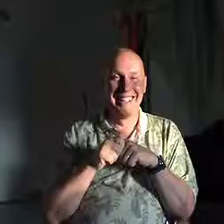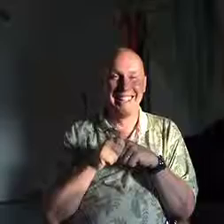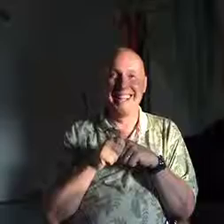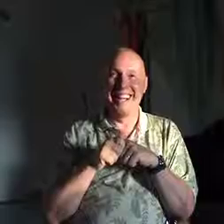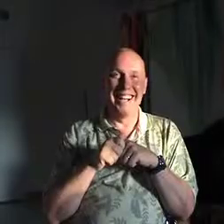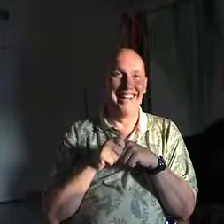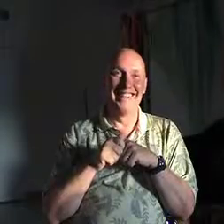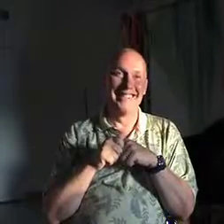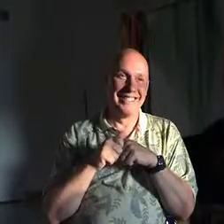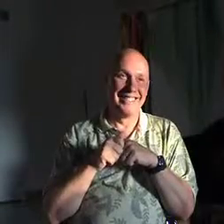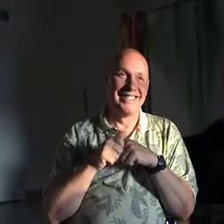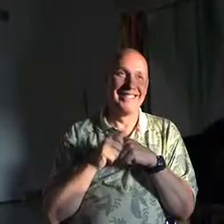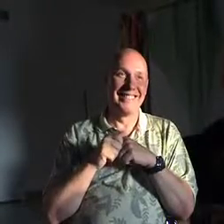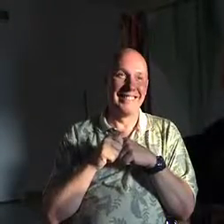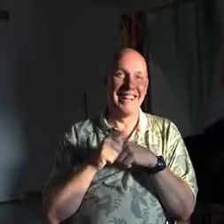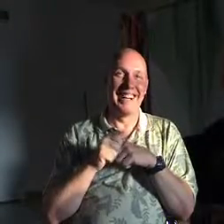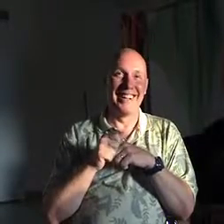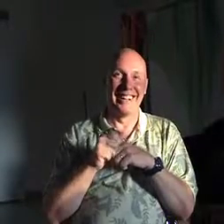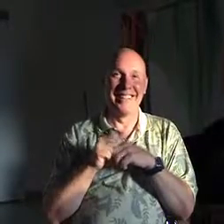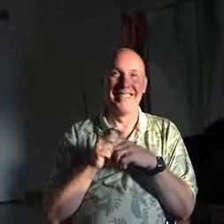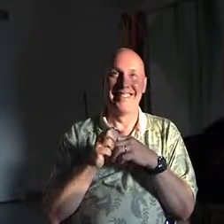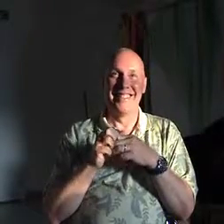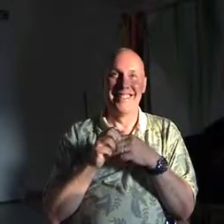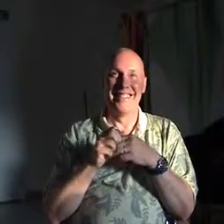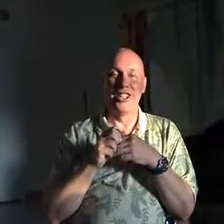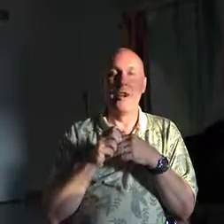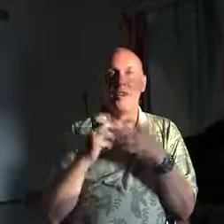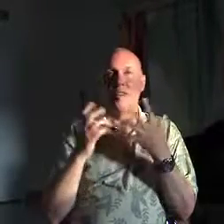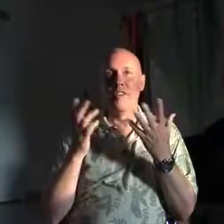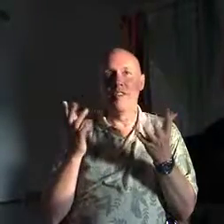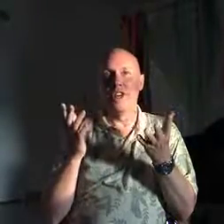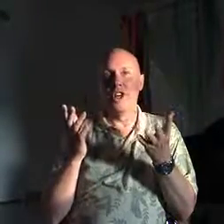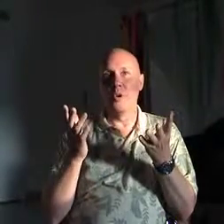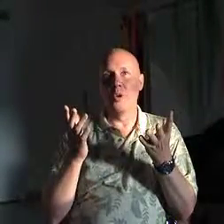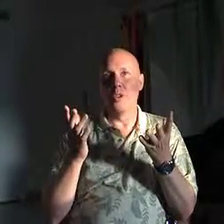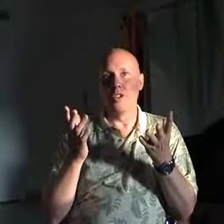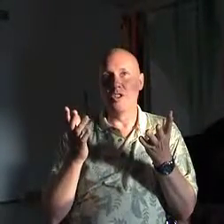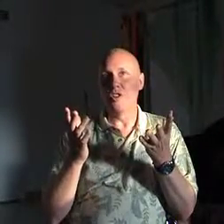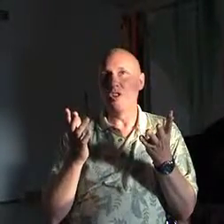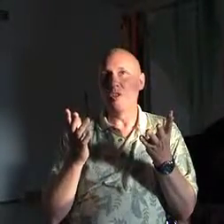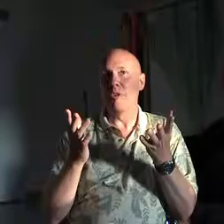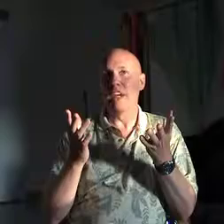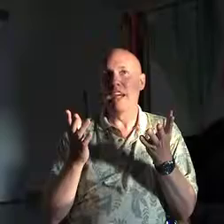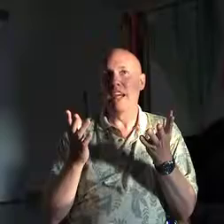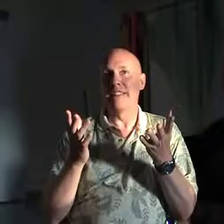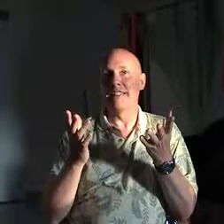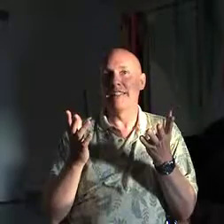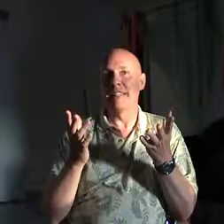Yeah, so you start to realize that